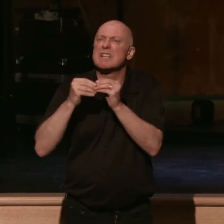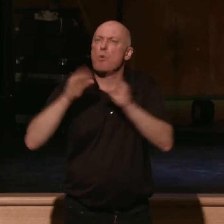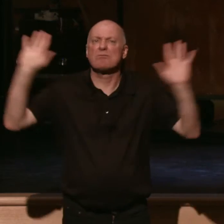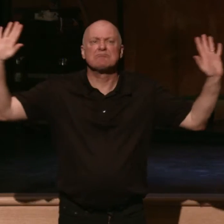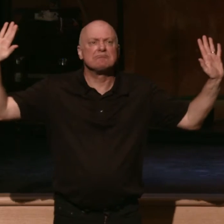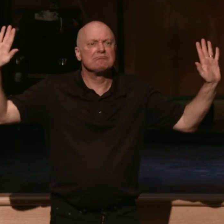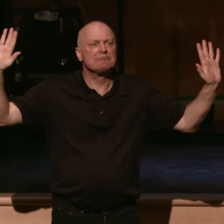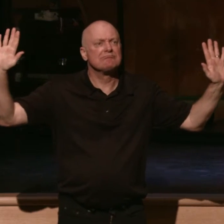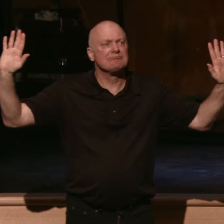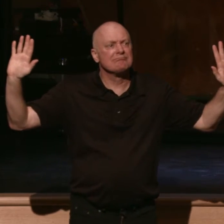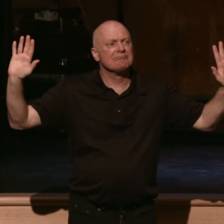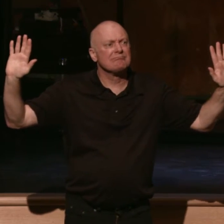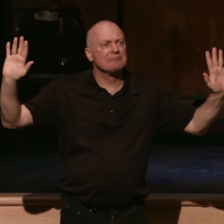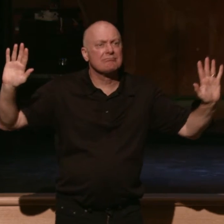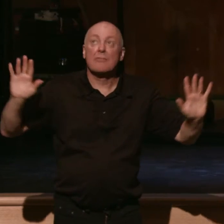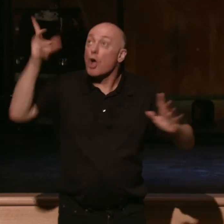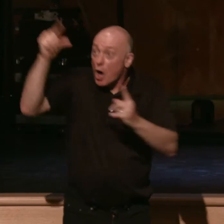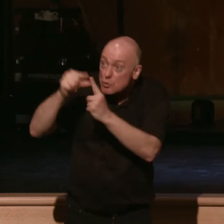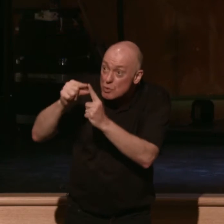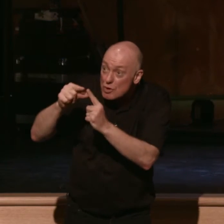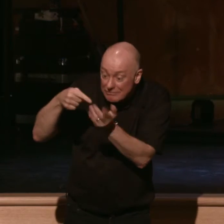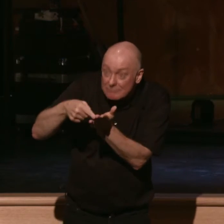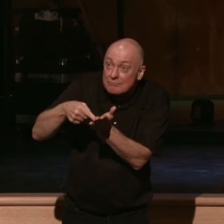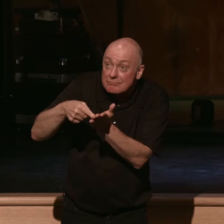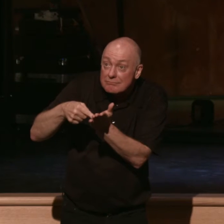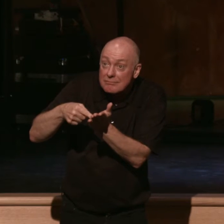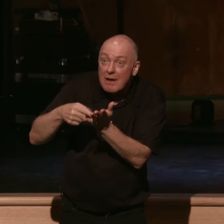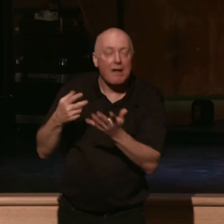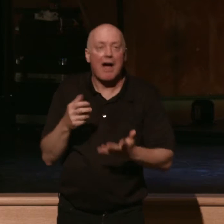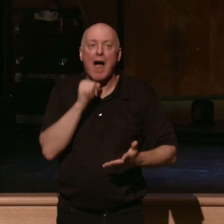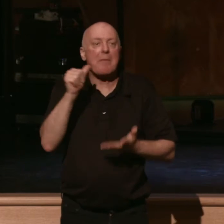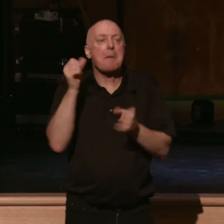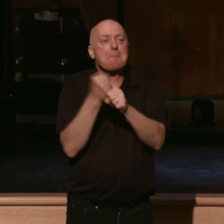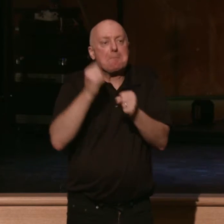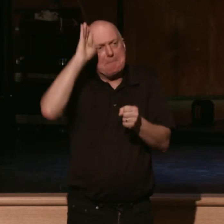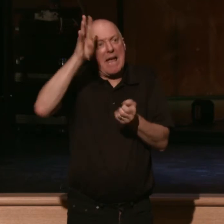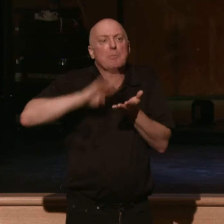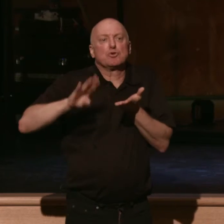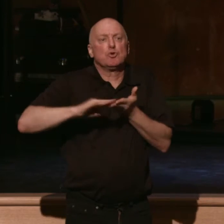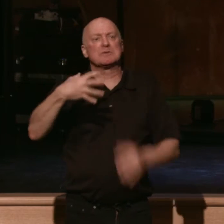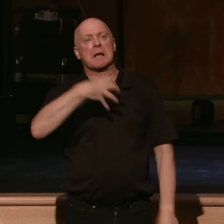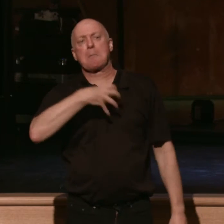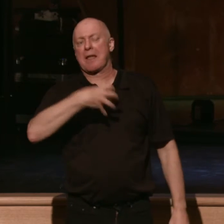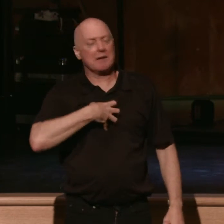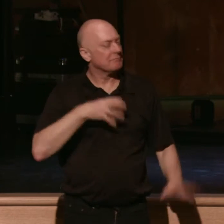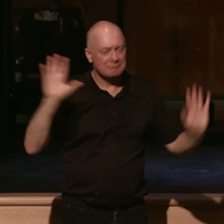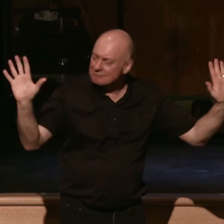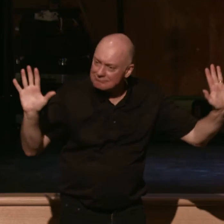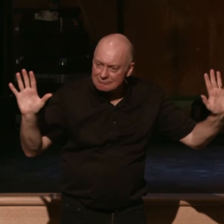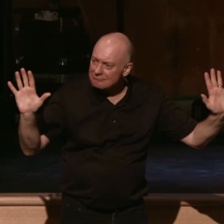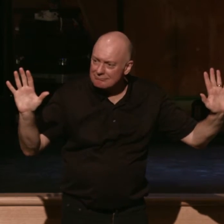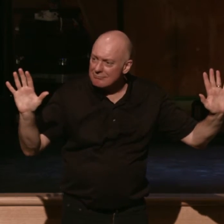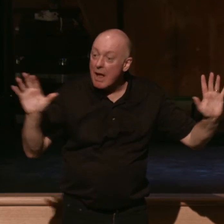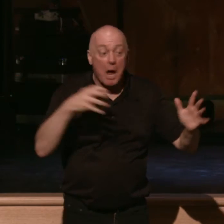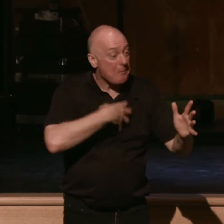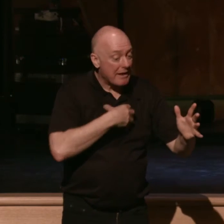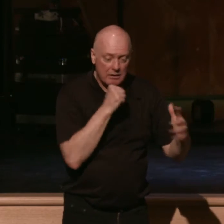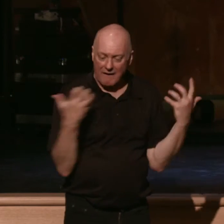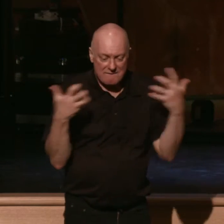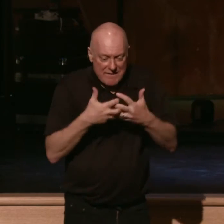for things in God's word that he says are inexcusable. Complaining does not befit a child of God. I wanna